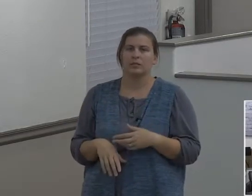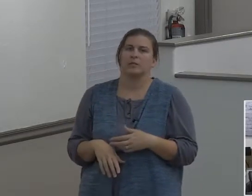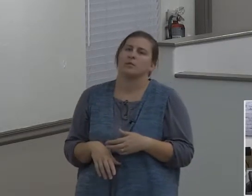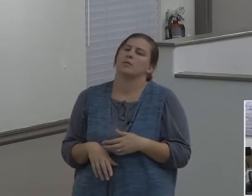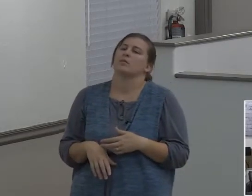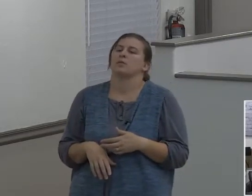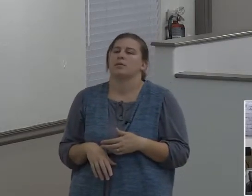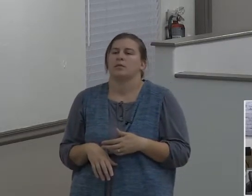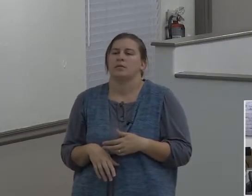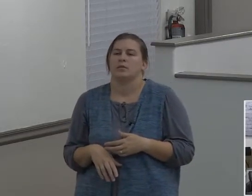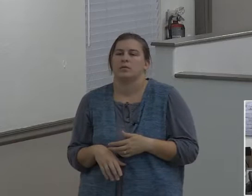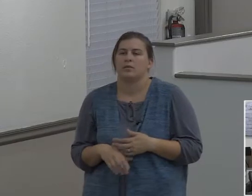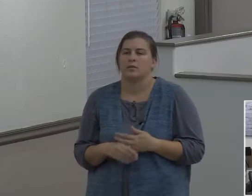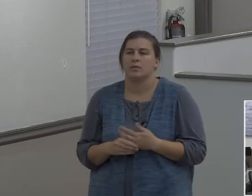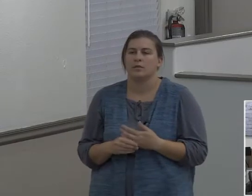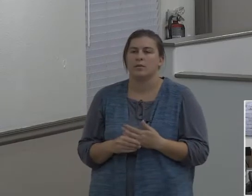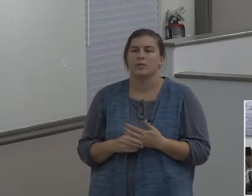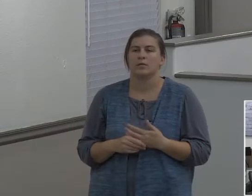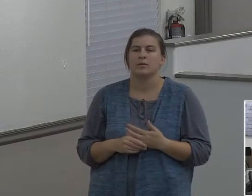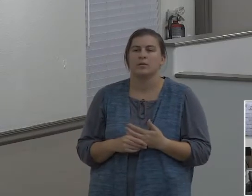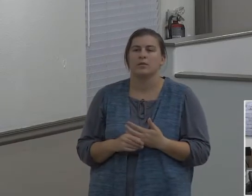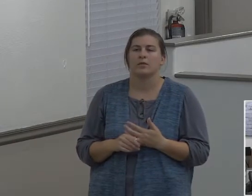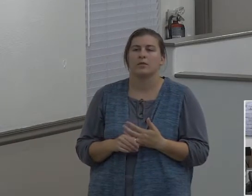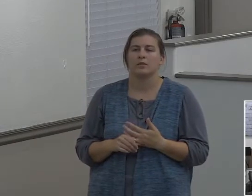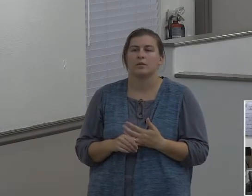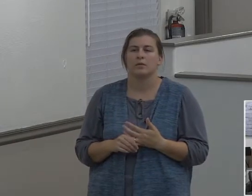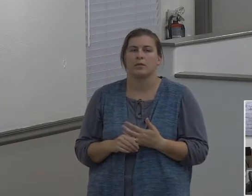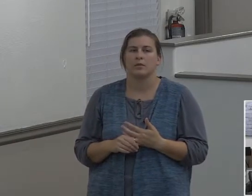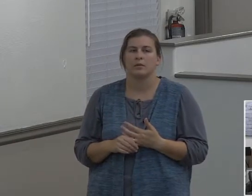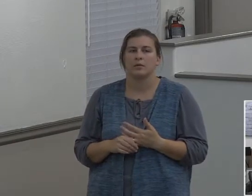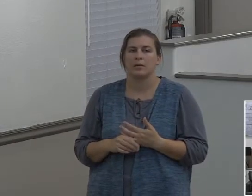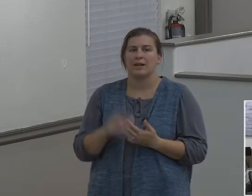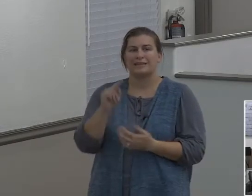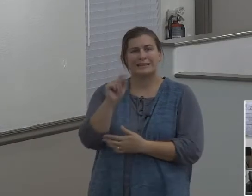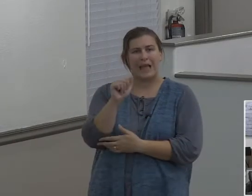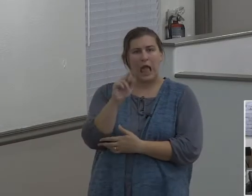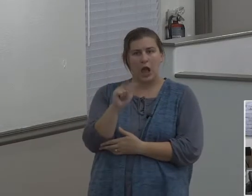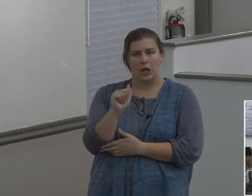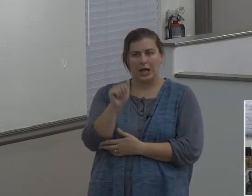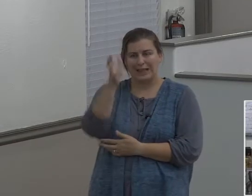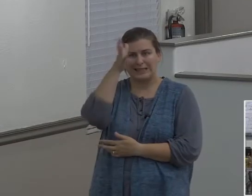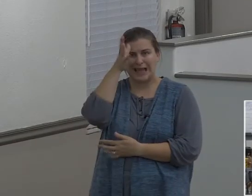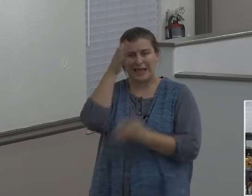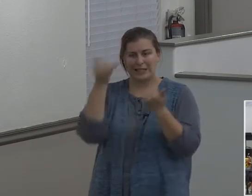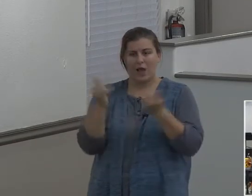by the time Terah is 130 years old, just follow this,